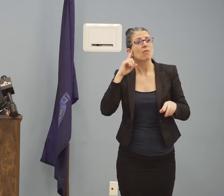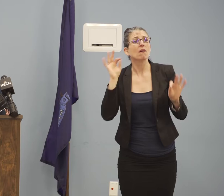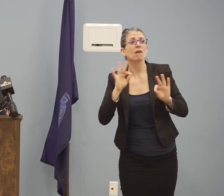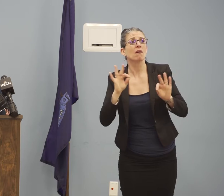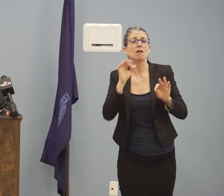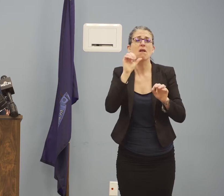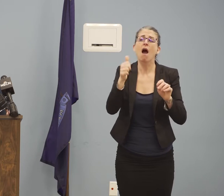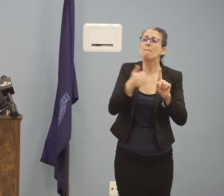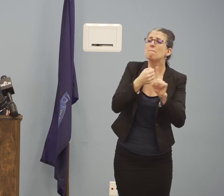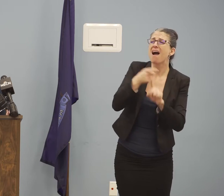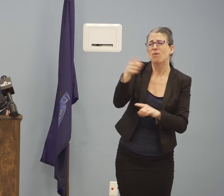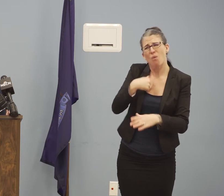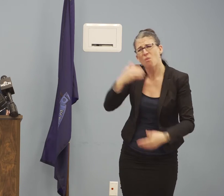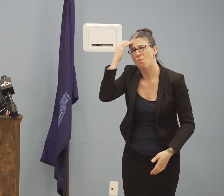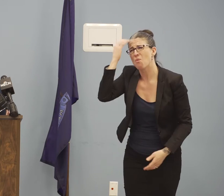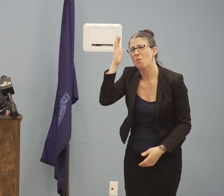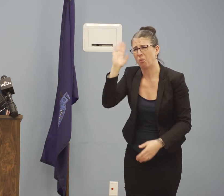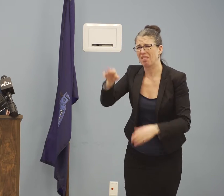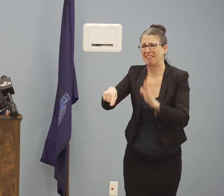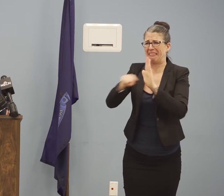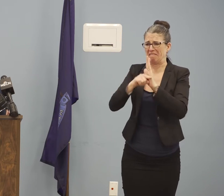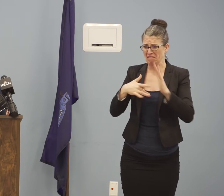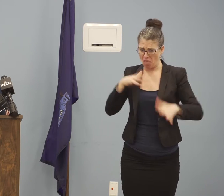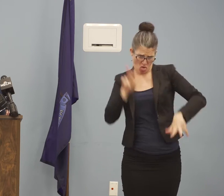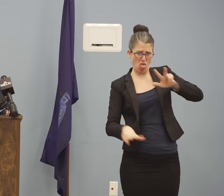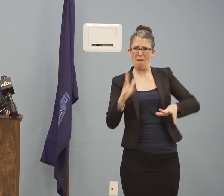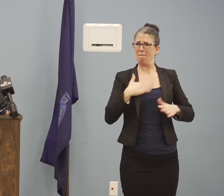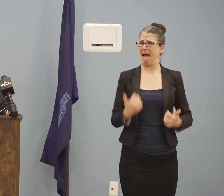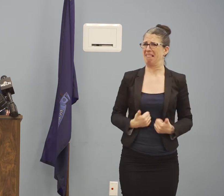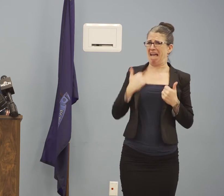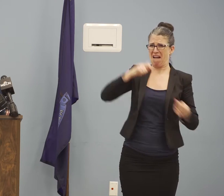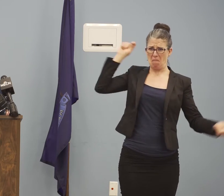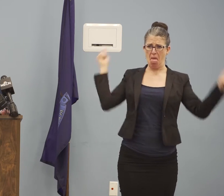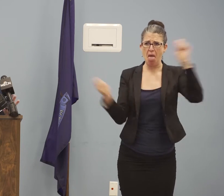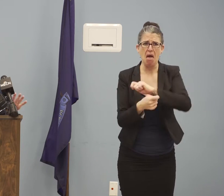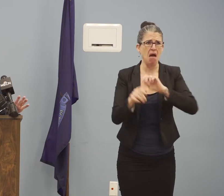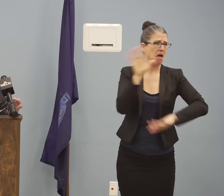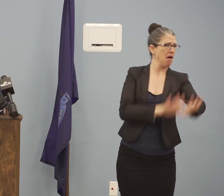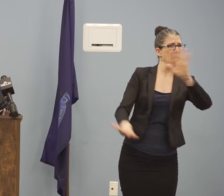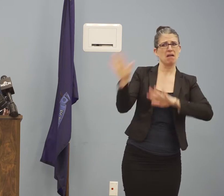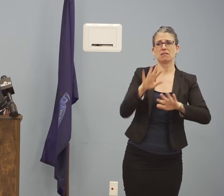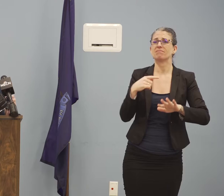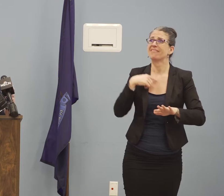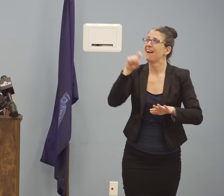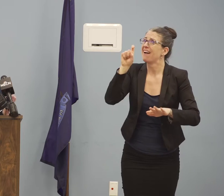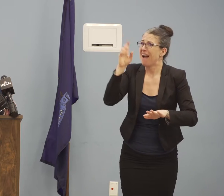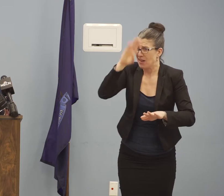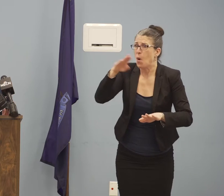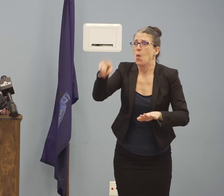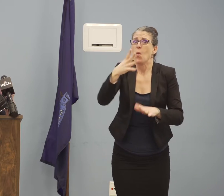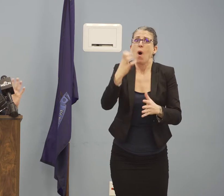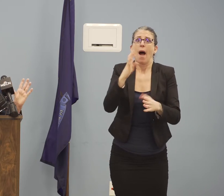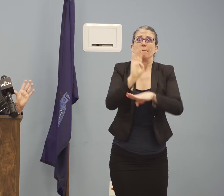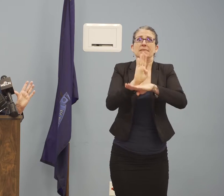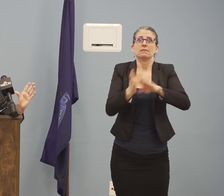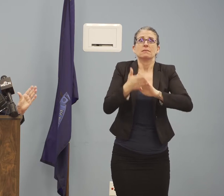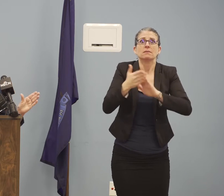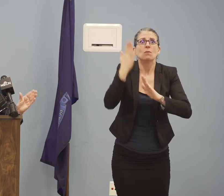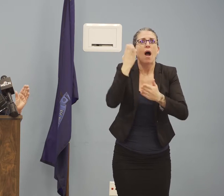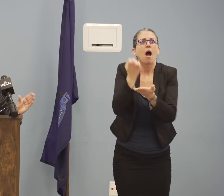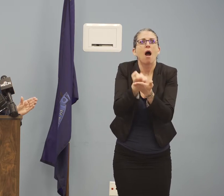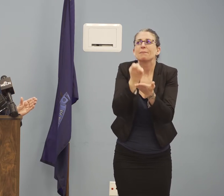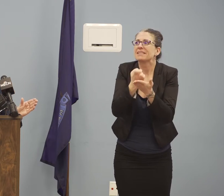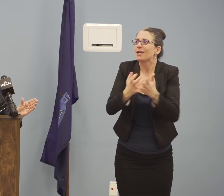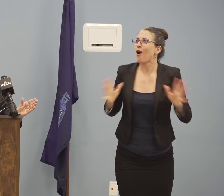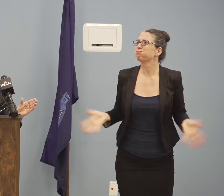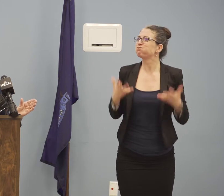economy. And I understand that these actions will not only impact them, but will also disrupt the